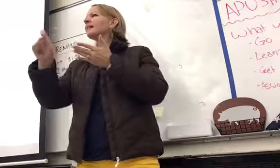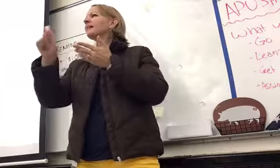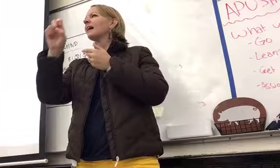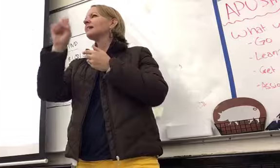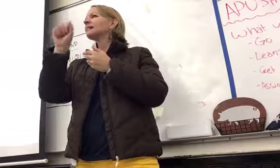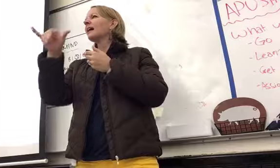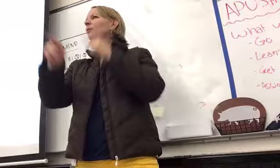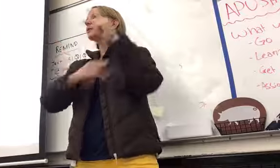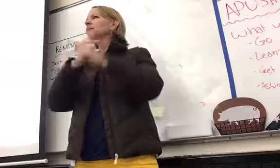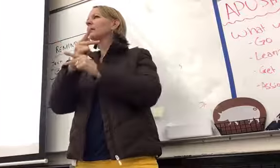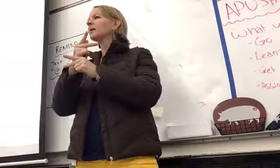Not so typical.